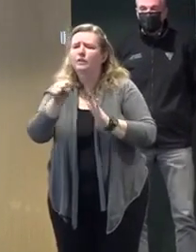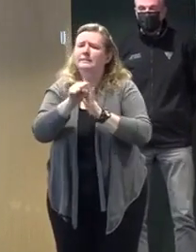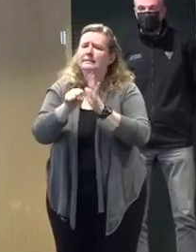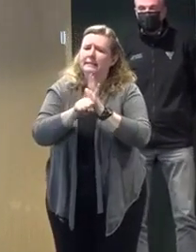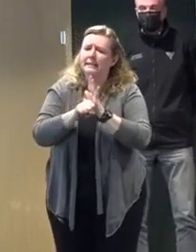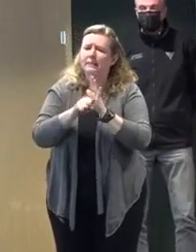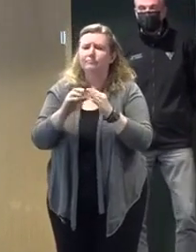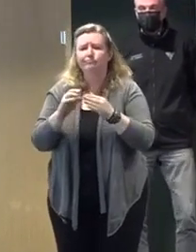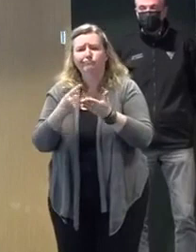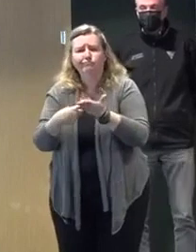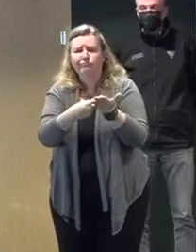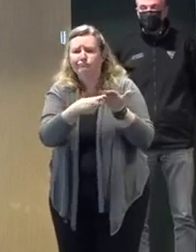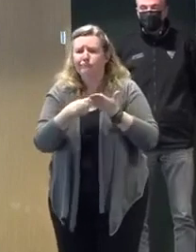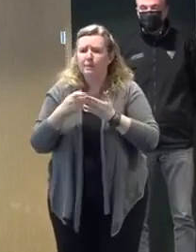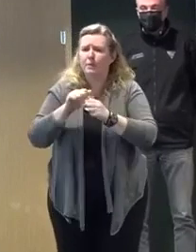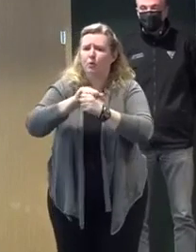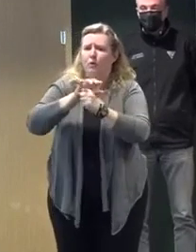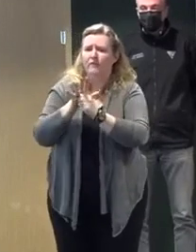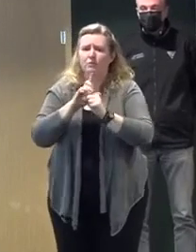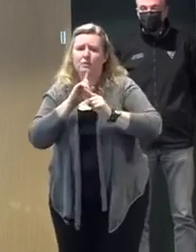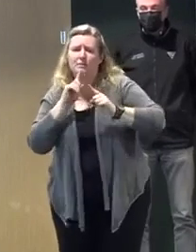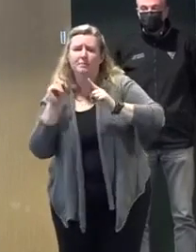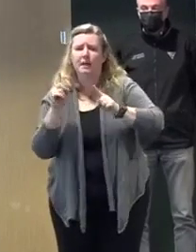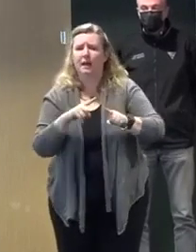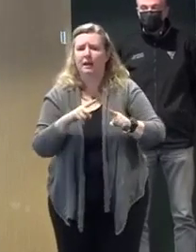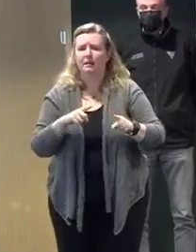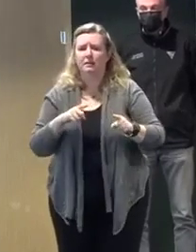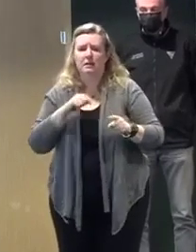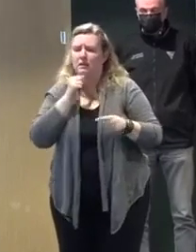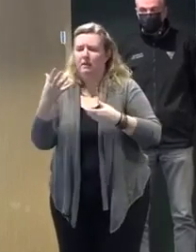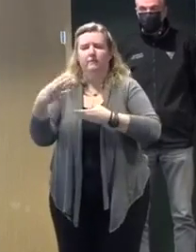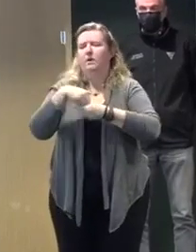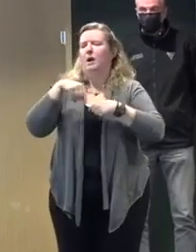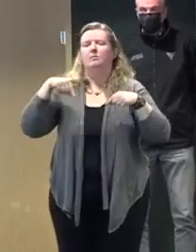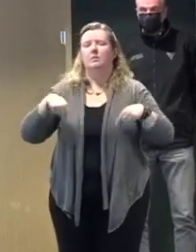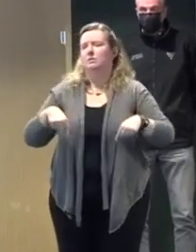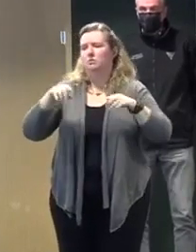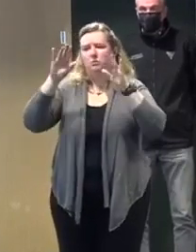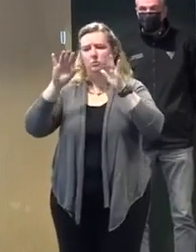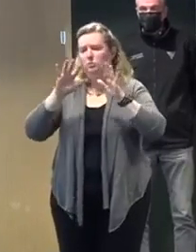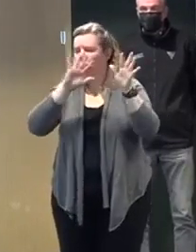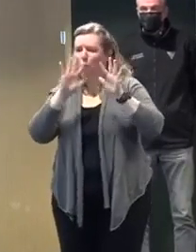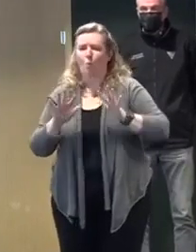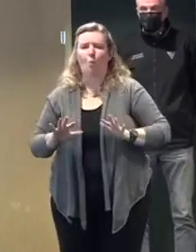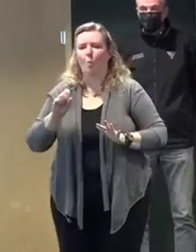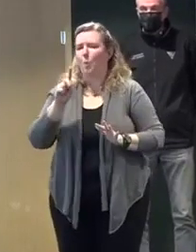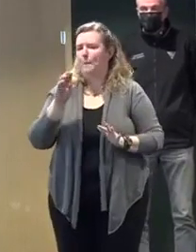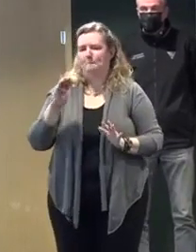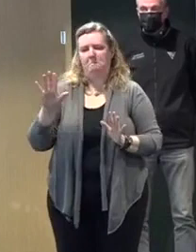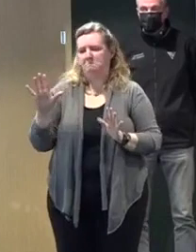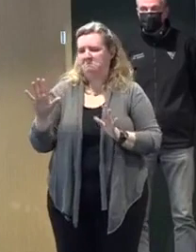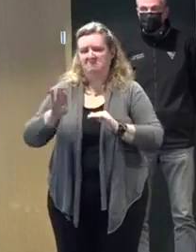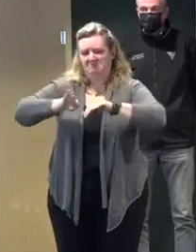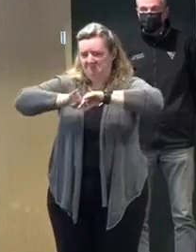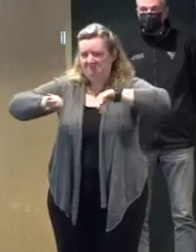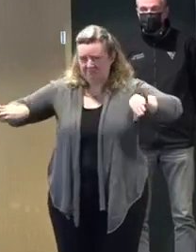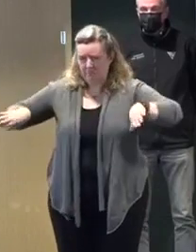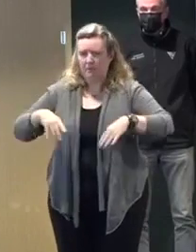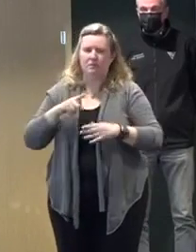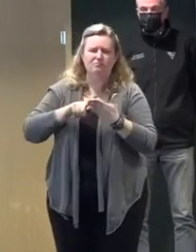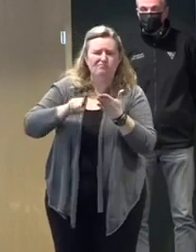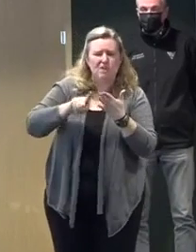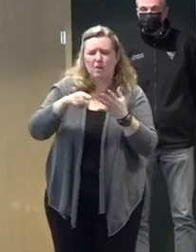COVID is not going to play a role in our ability to respond to this storm. We have checked out all of our equipment. Everybody's ready to go.